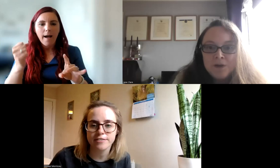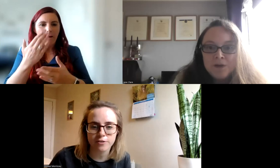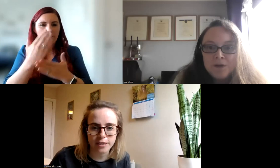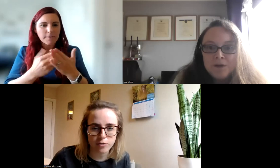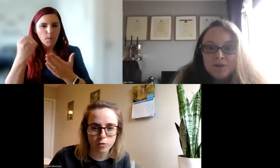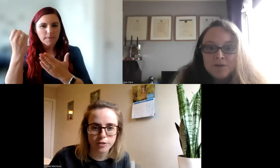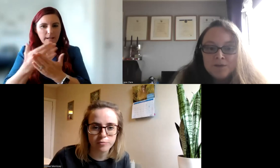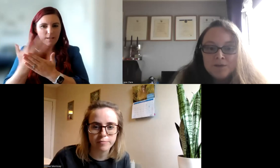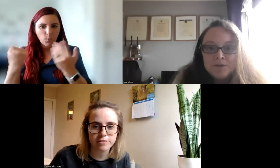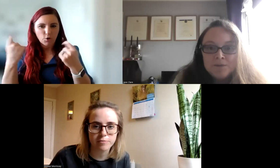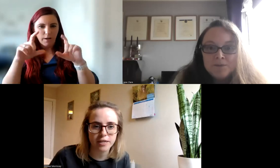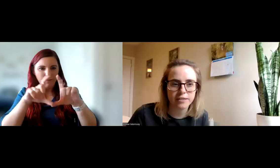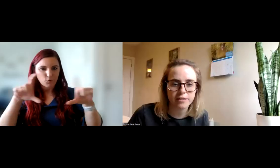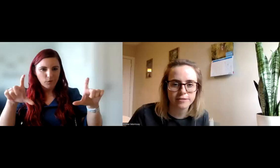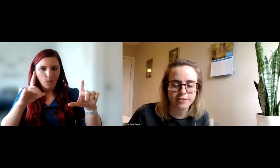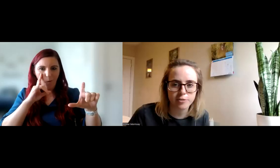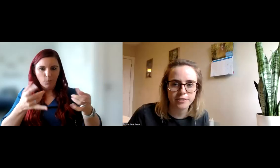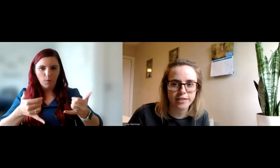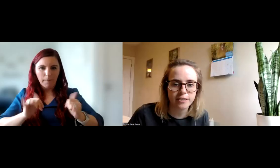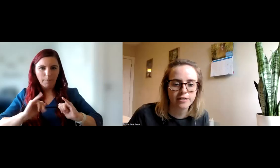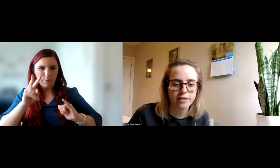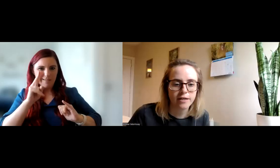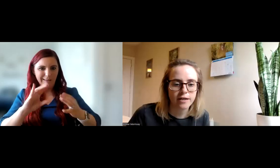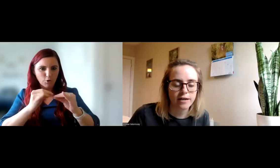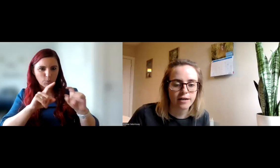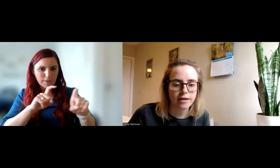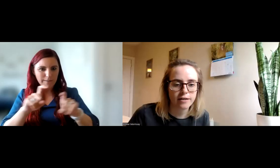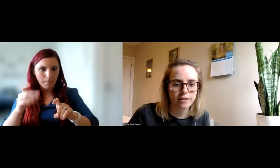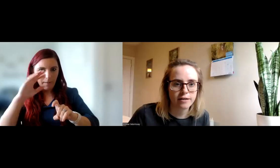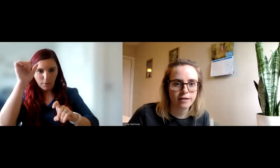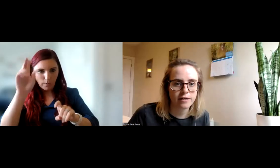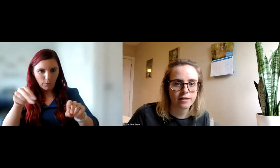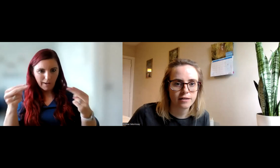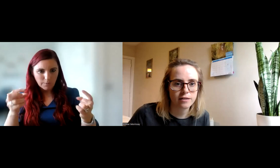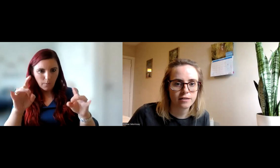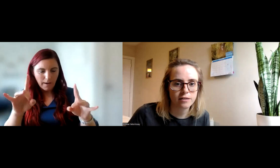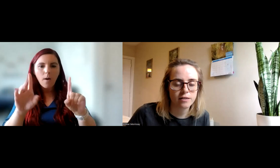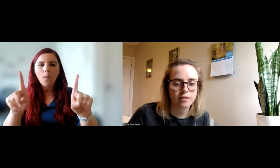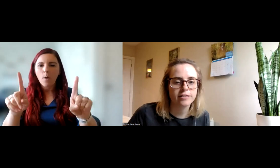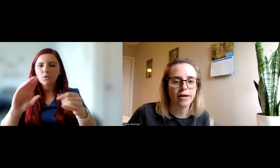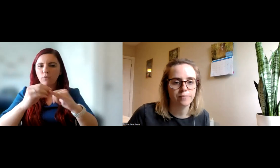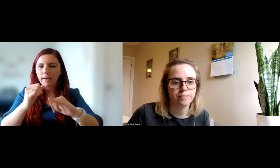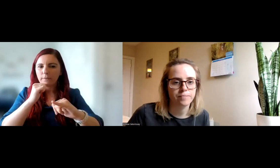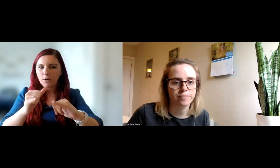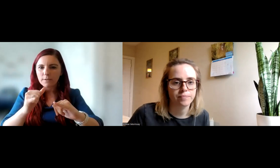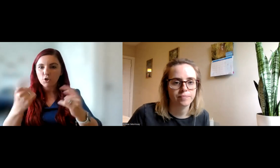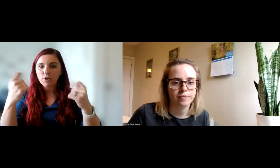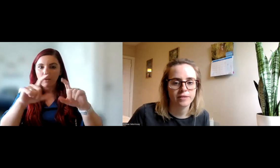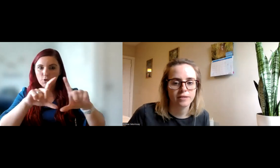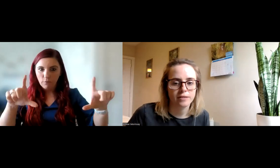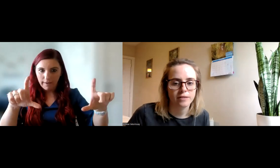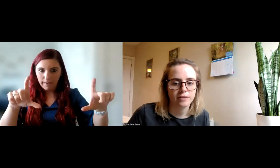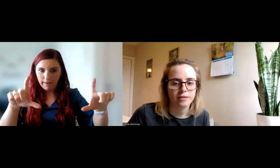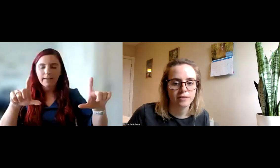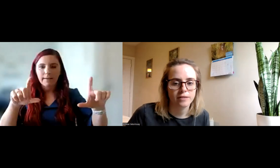going to share my screen and hopefully you'll be able to pin the interpreter. Well, why don't you try and share the